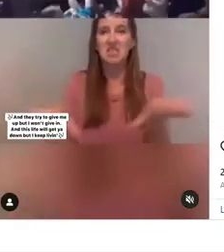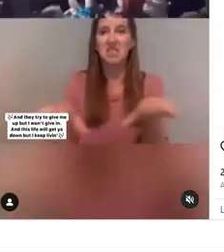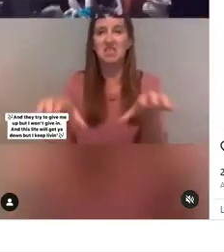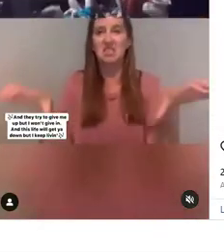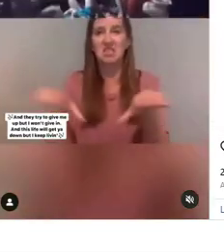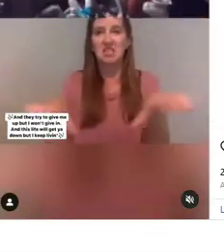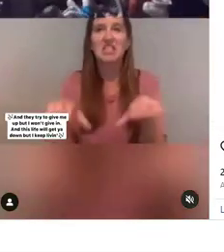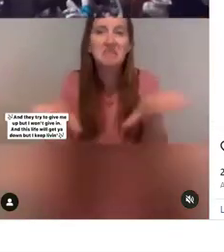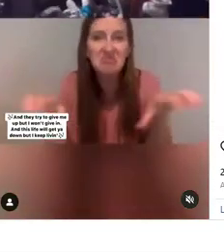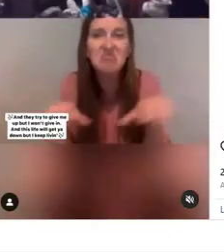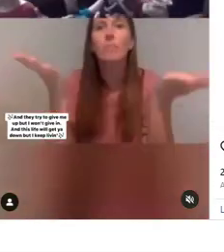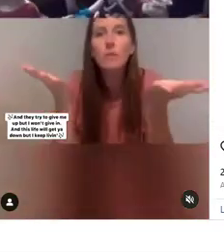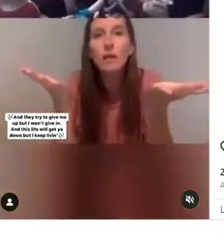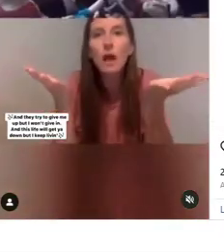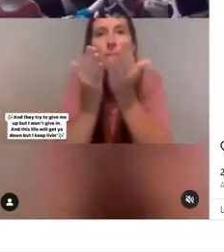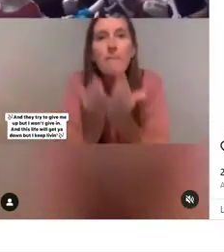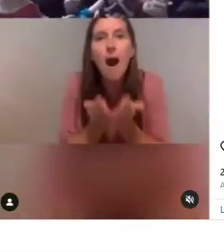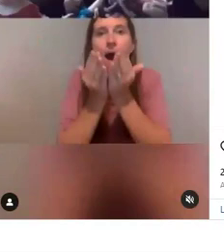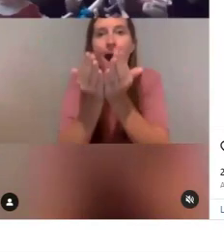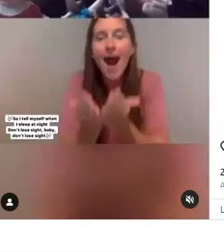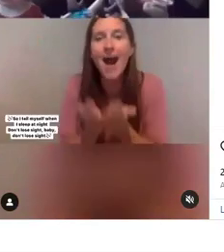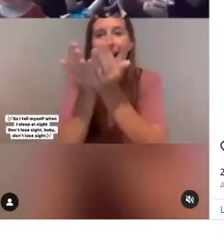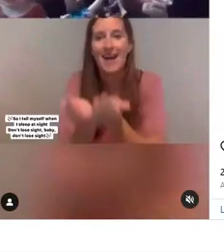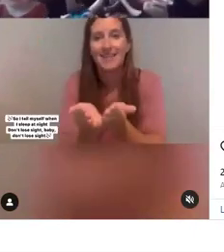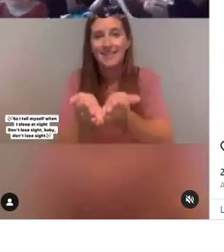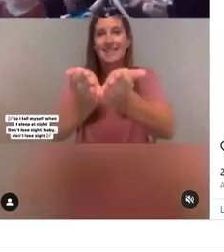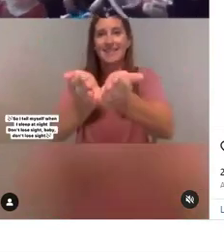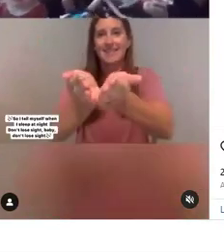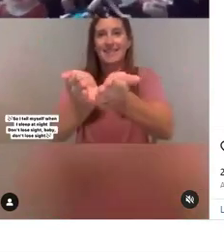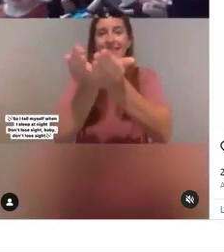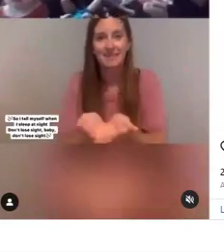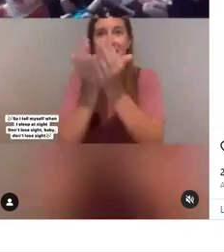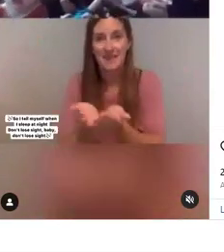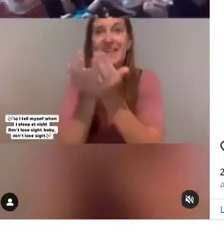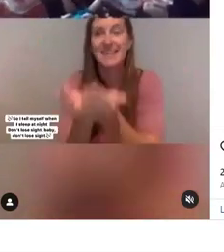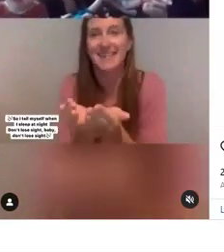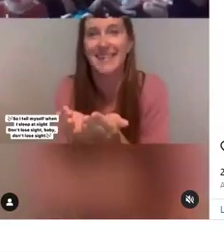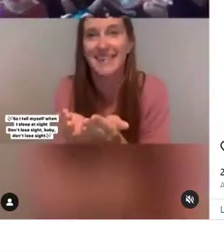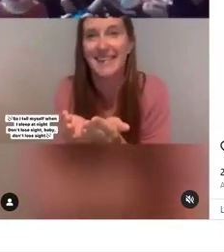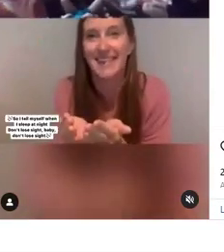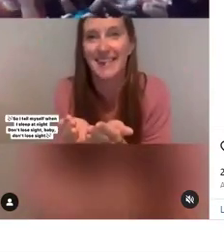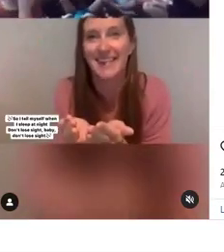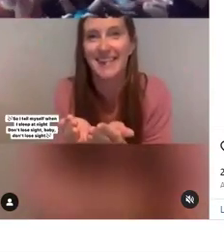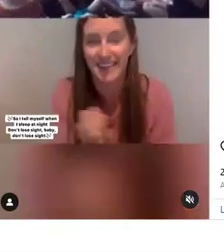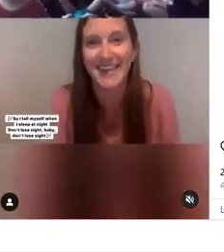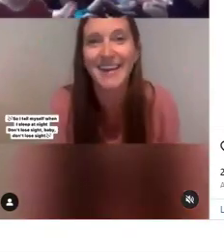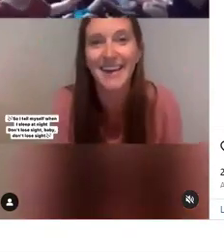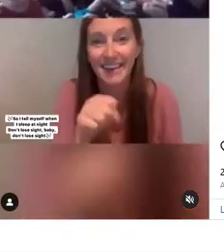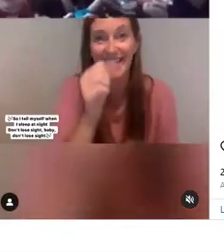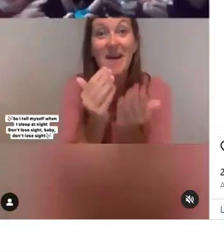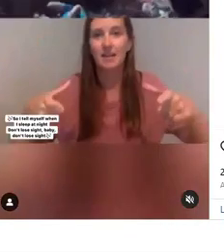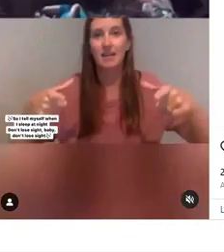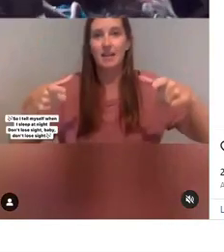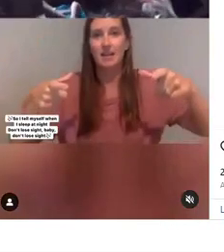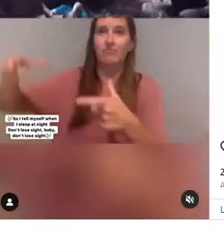the deaf, um, instructor on Zoom. And she's talking about the boats, um, and how to use their